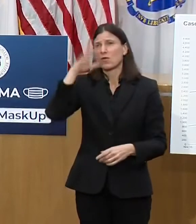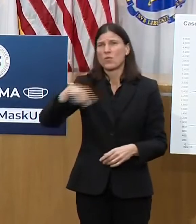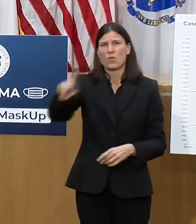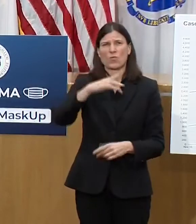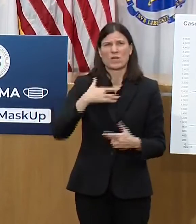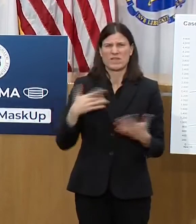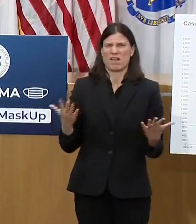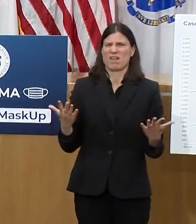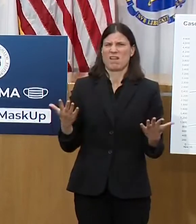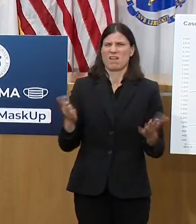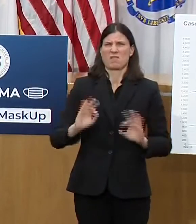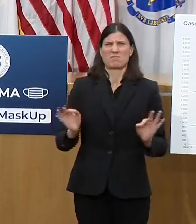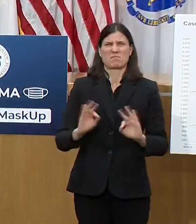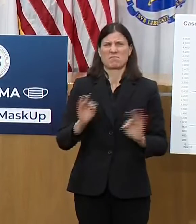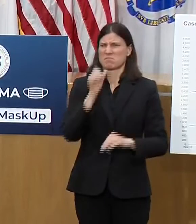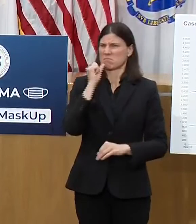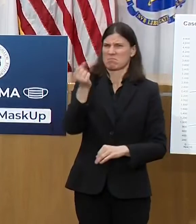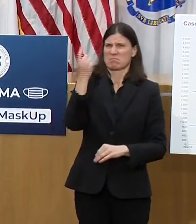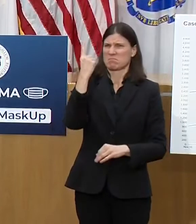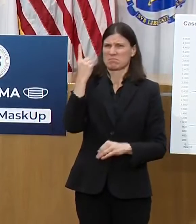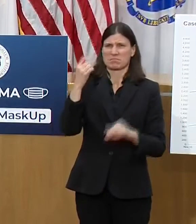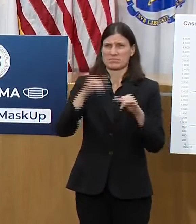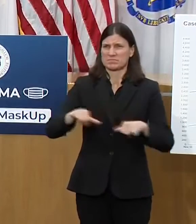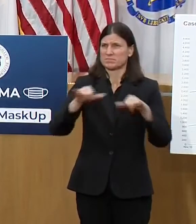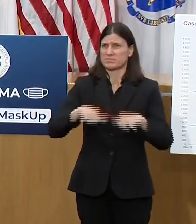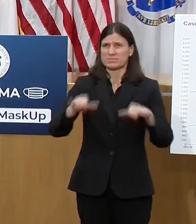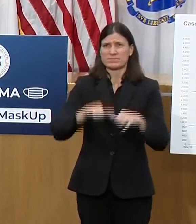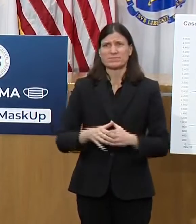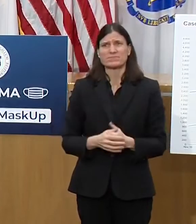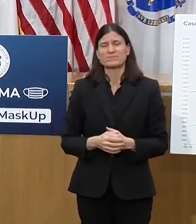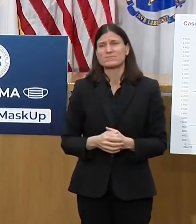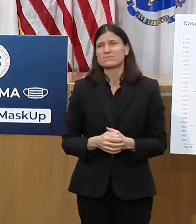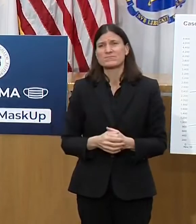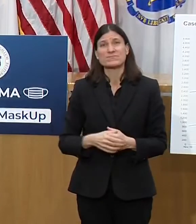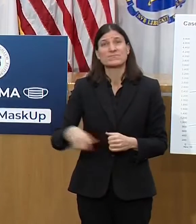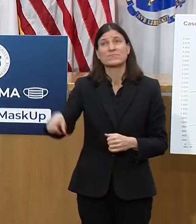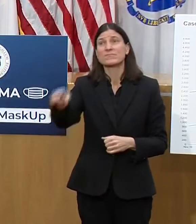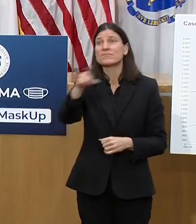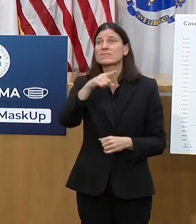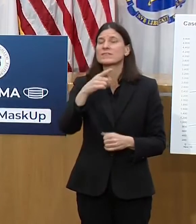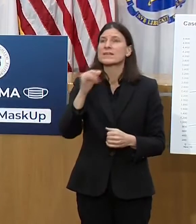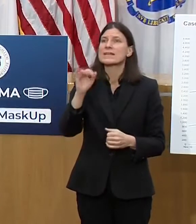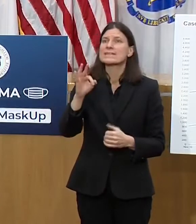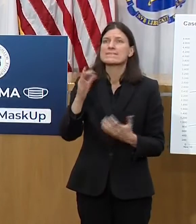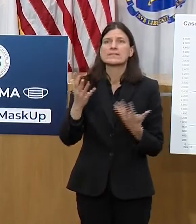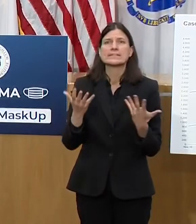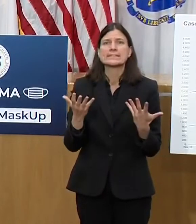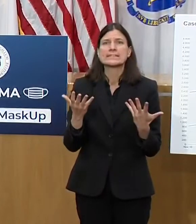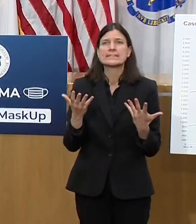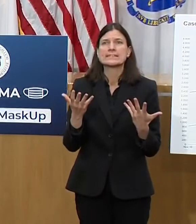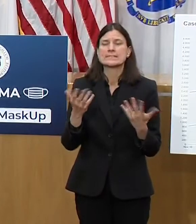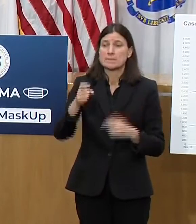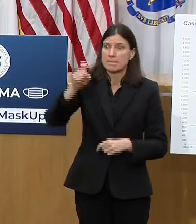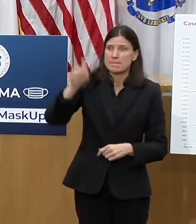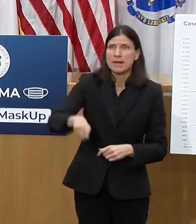But if you must, you should treat it like a formal,